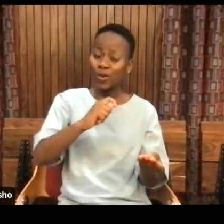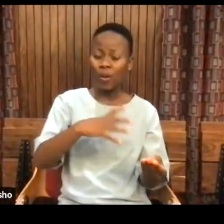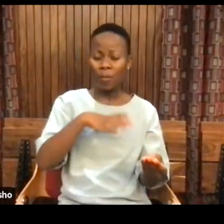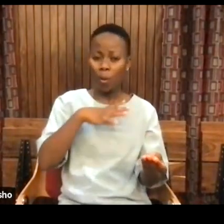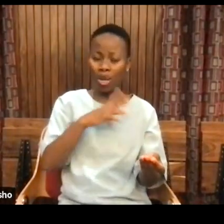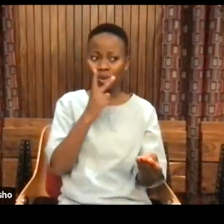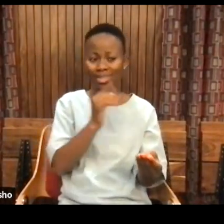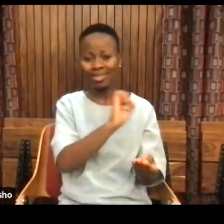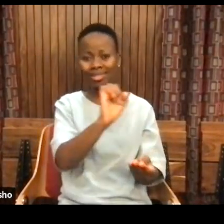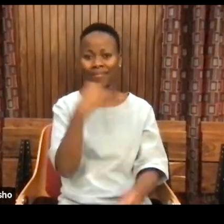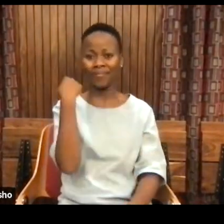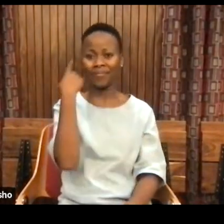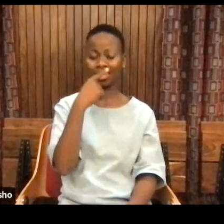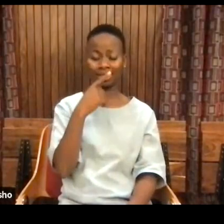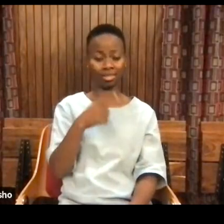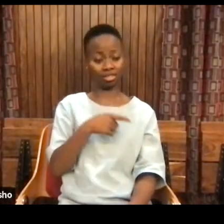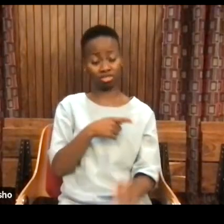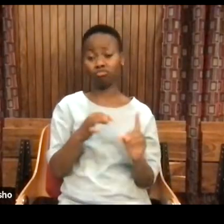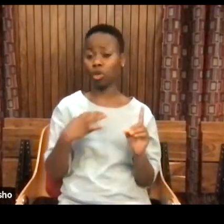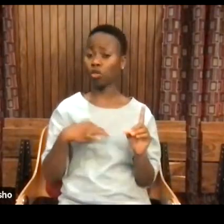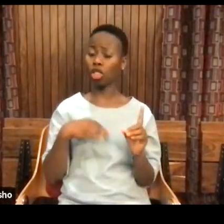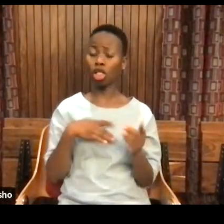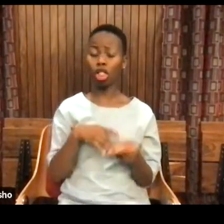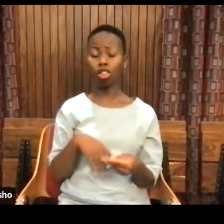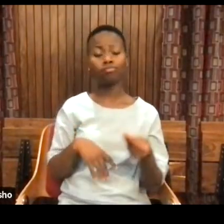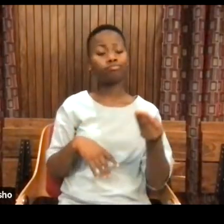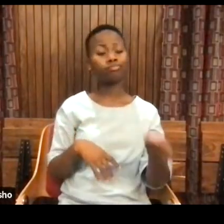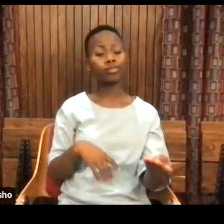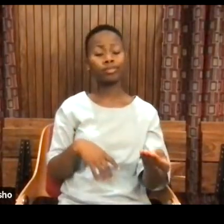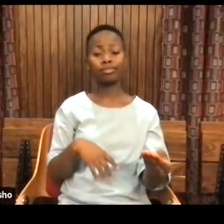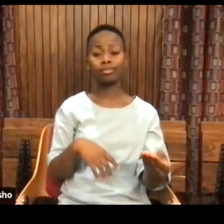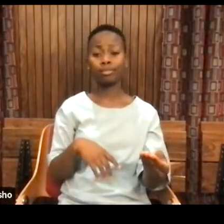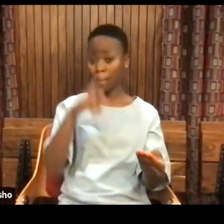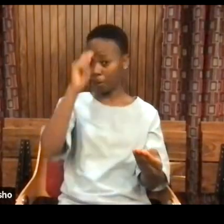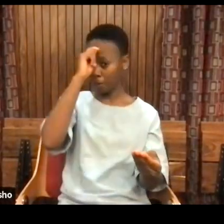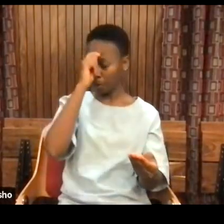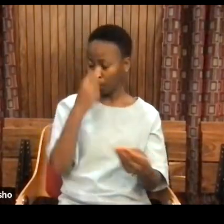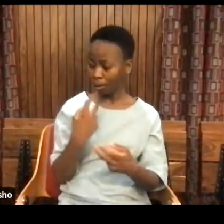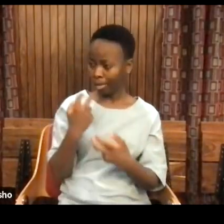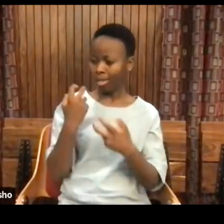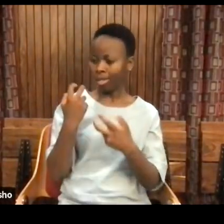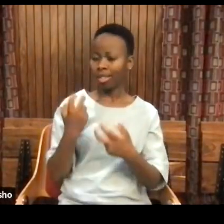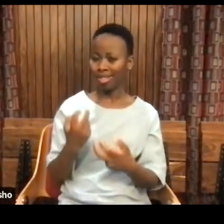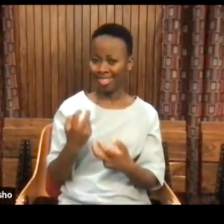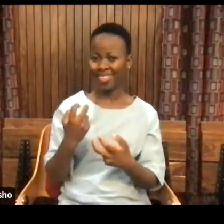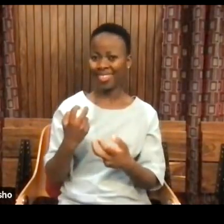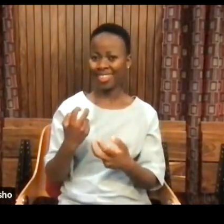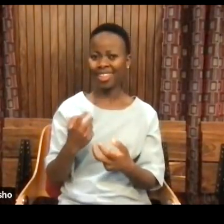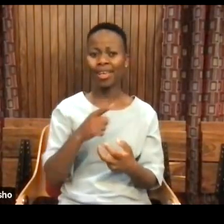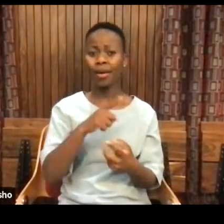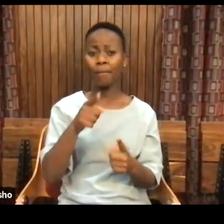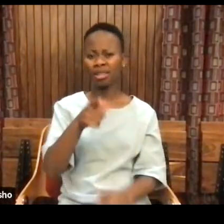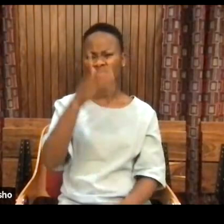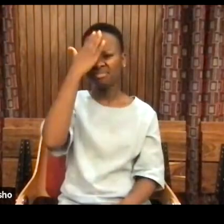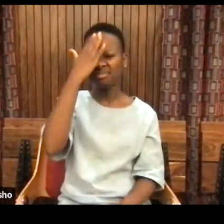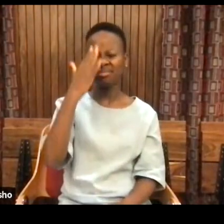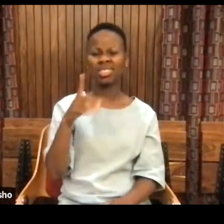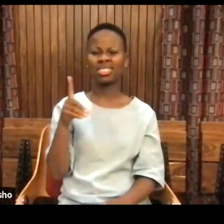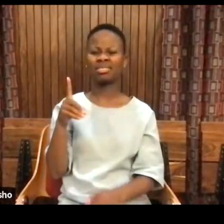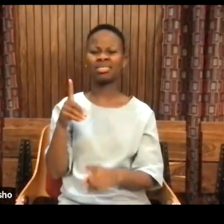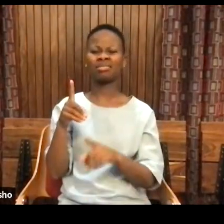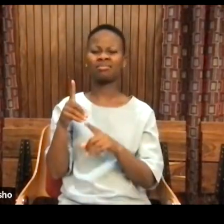when they received this. But as some of you know, she eventually was the person who brought deconstruction to law,